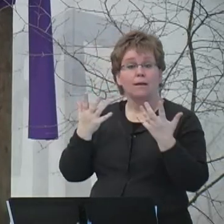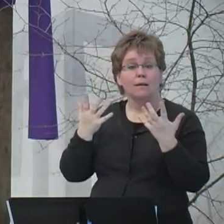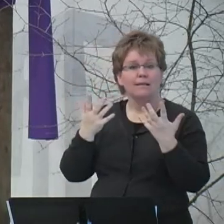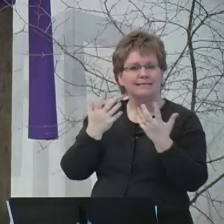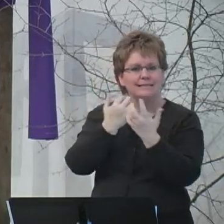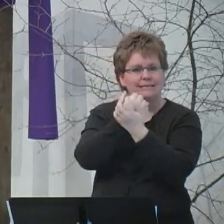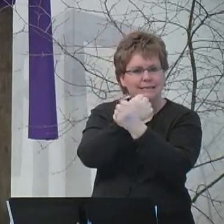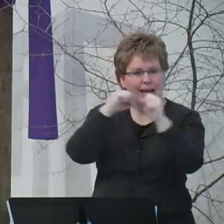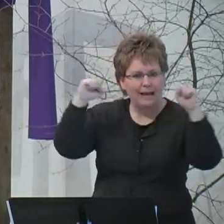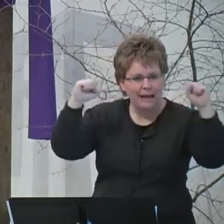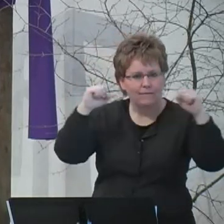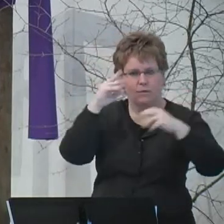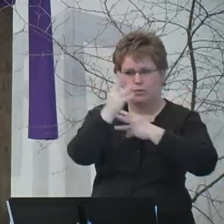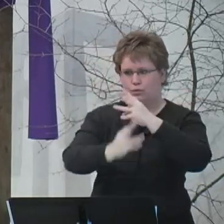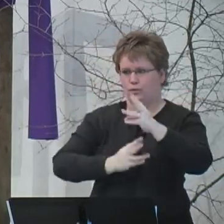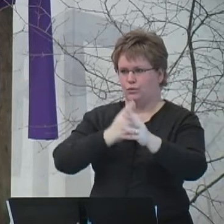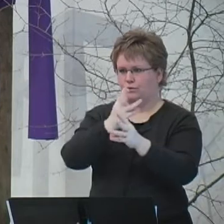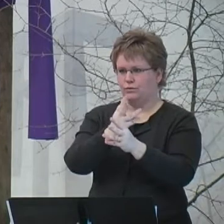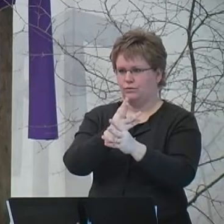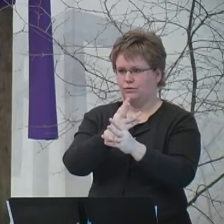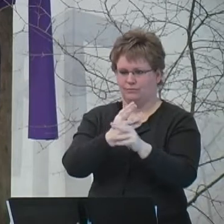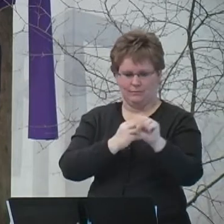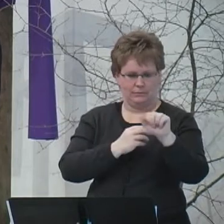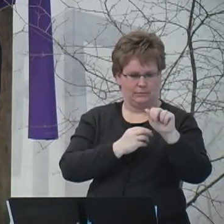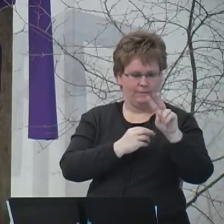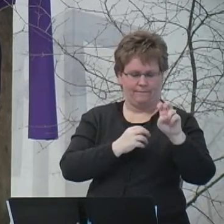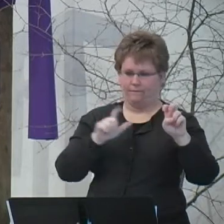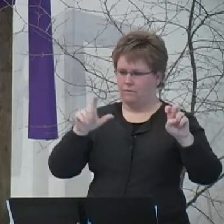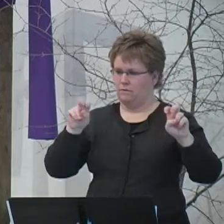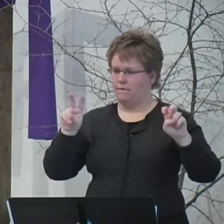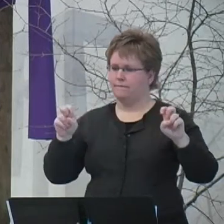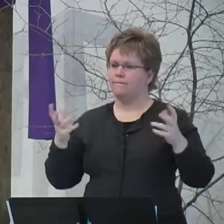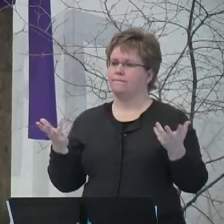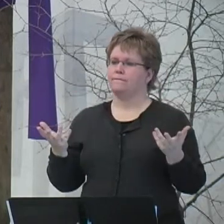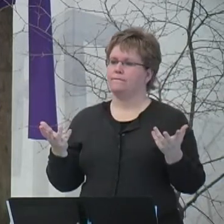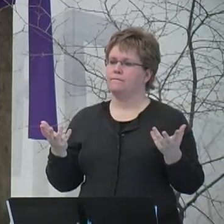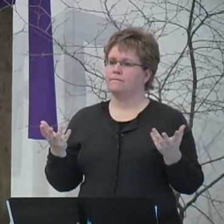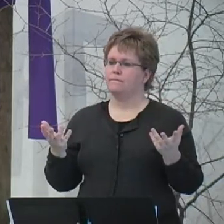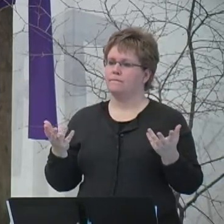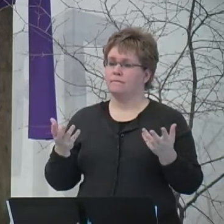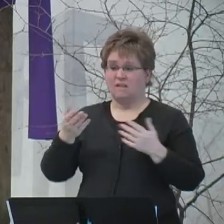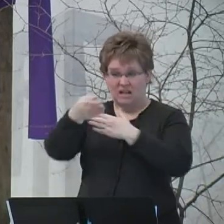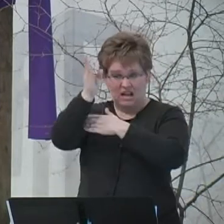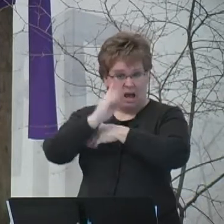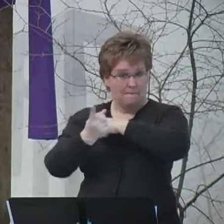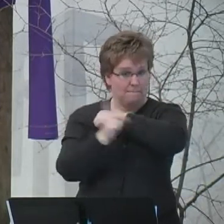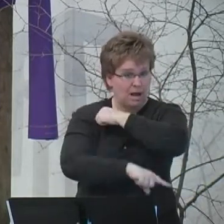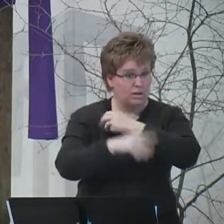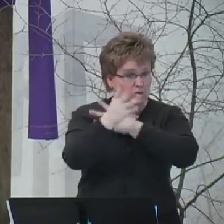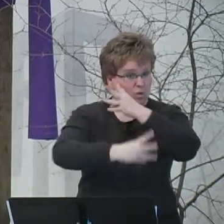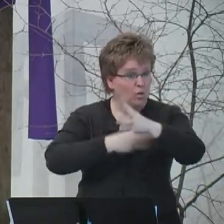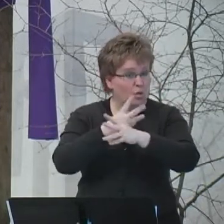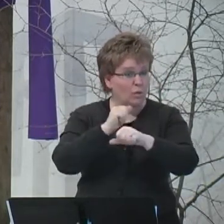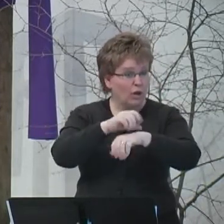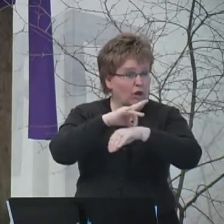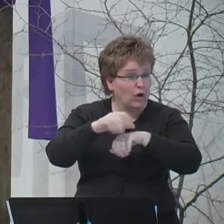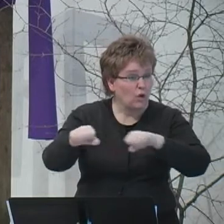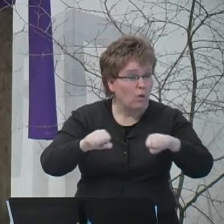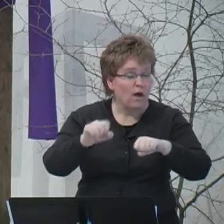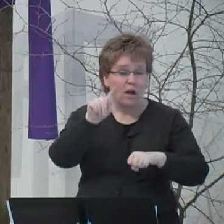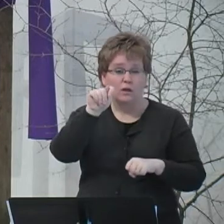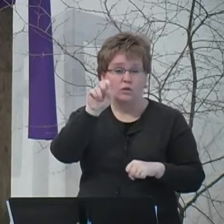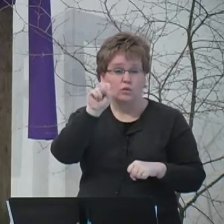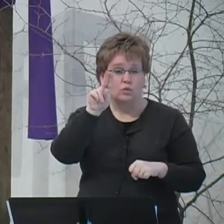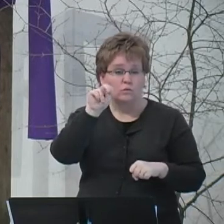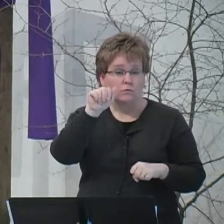saved through him. Does God punish the world with earthquakes and tsunamis?